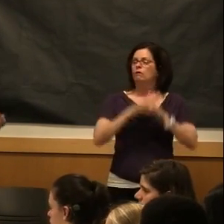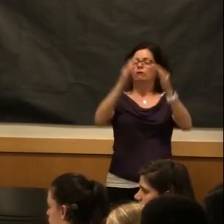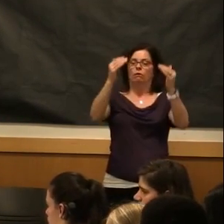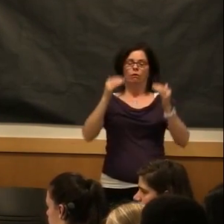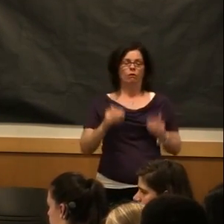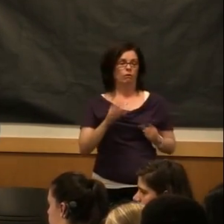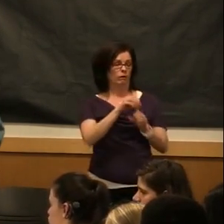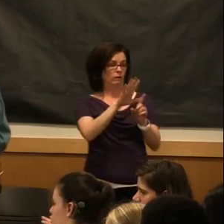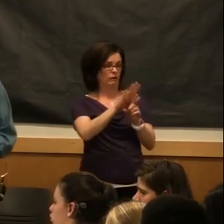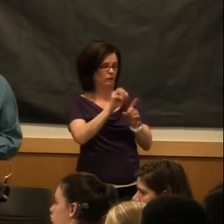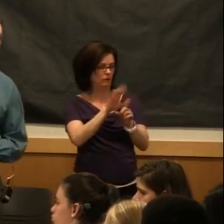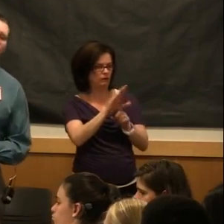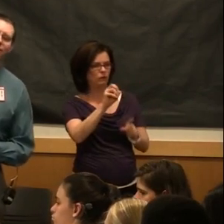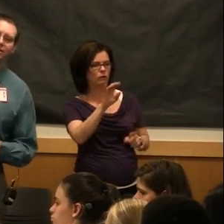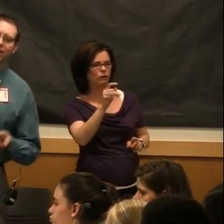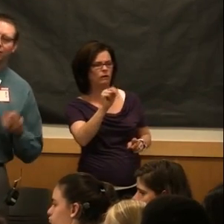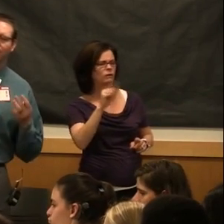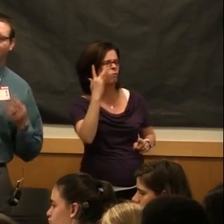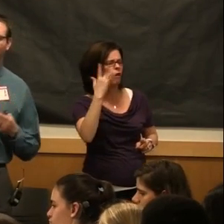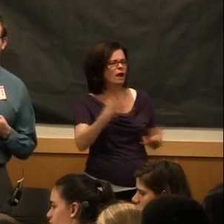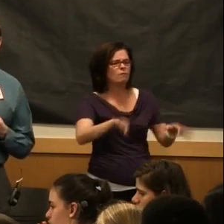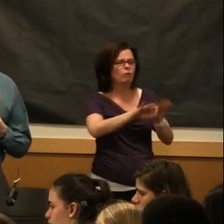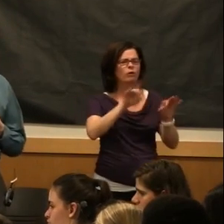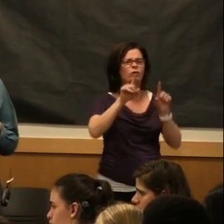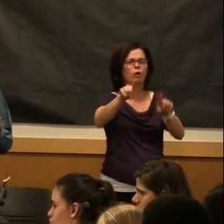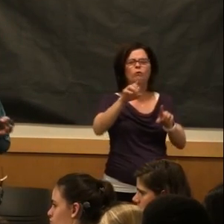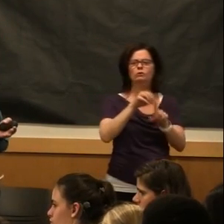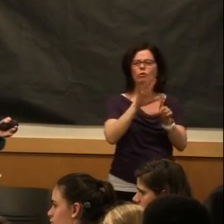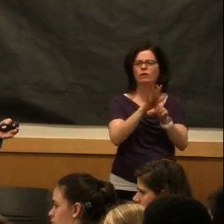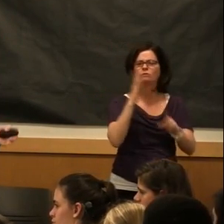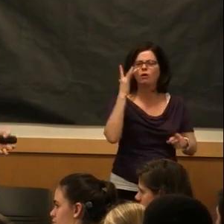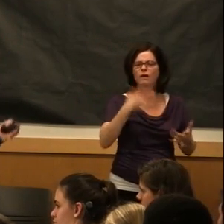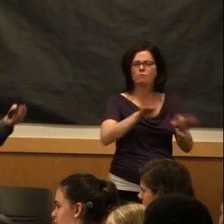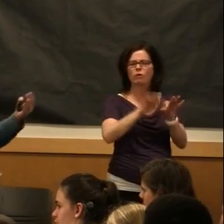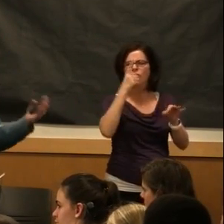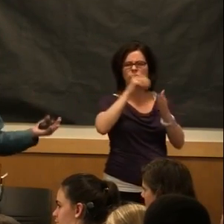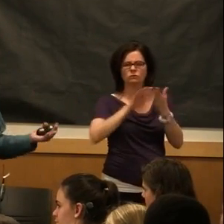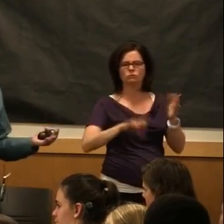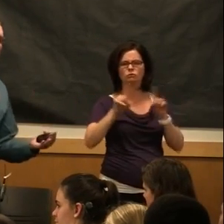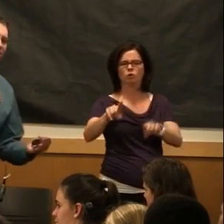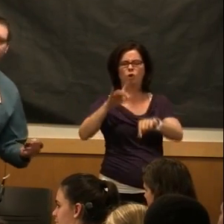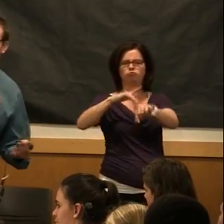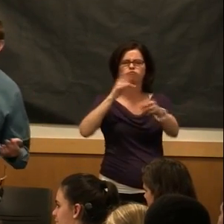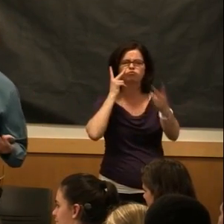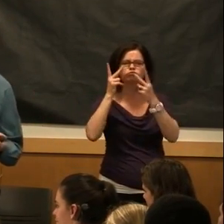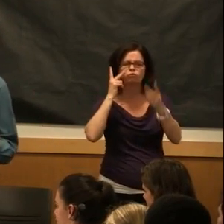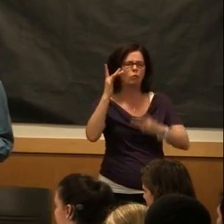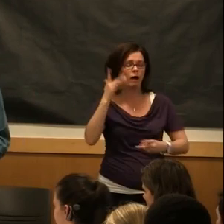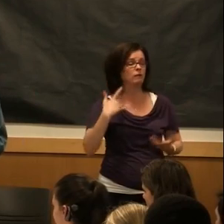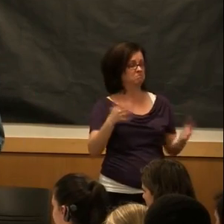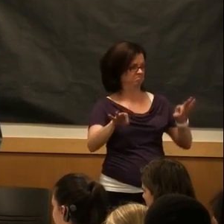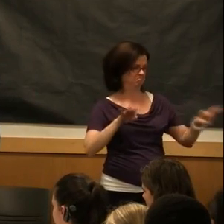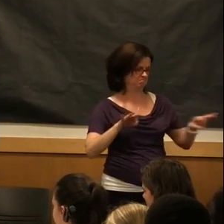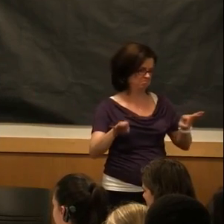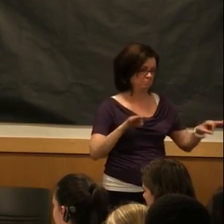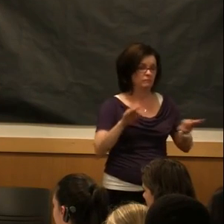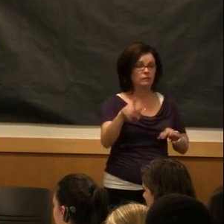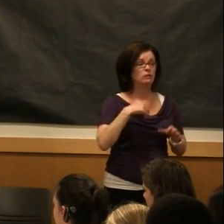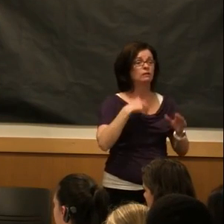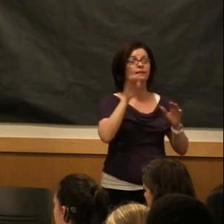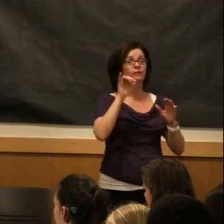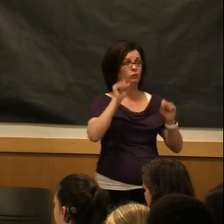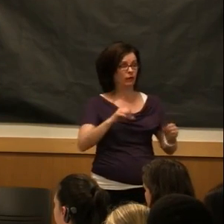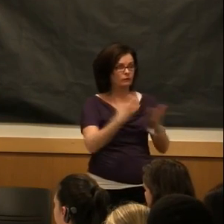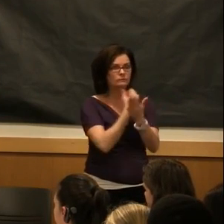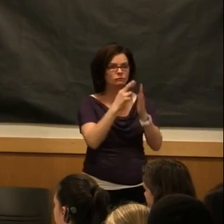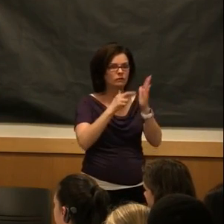Then, orientation. Why would going to an orientation be incredibly important to students? Well, the reason for that is this is when you get to register for your classes.